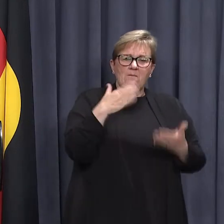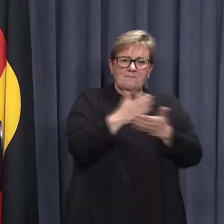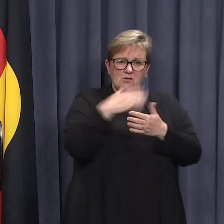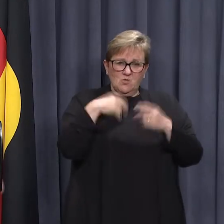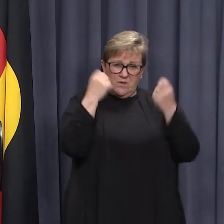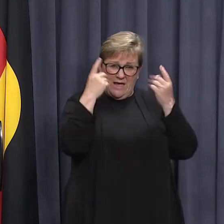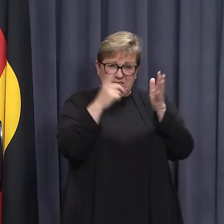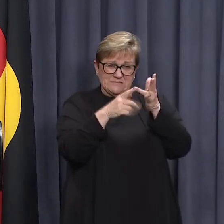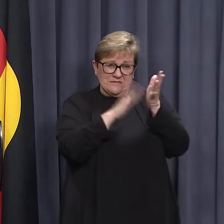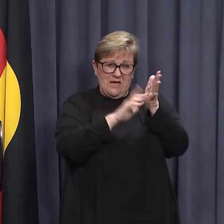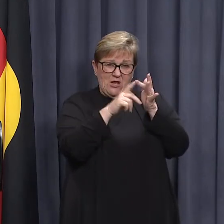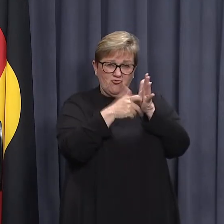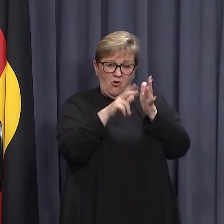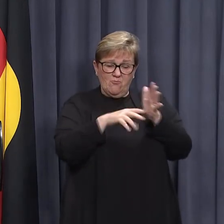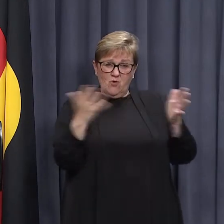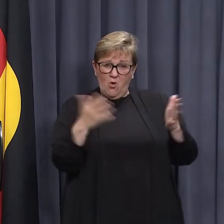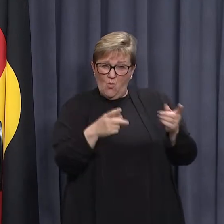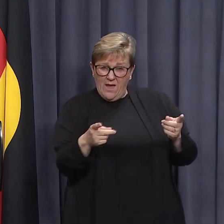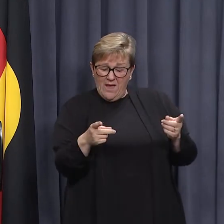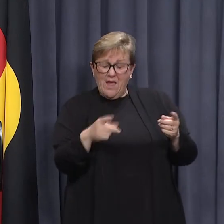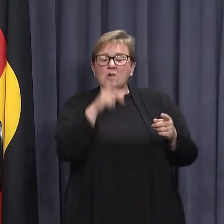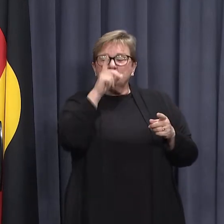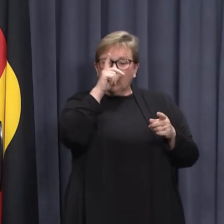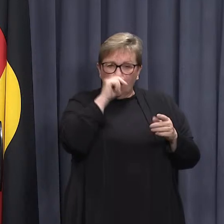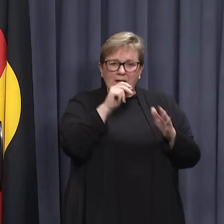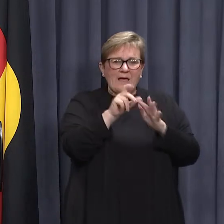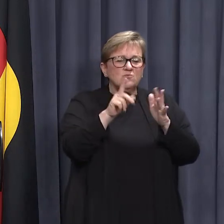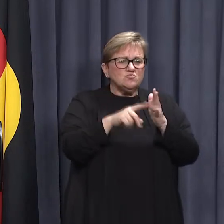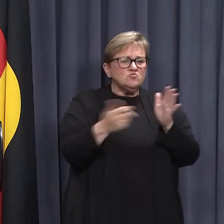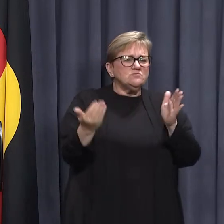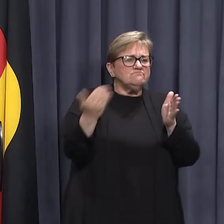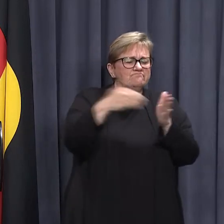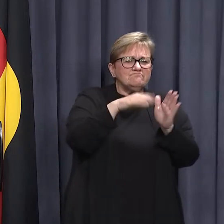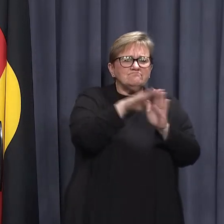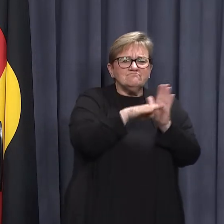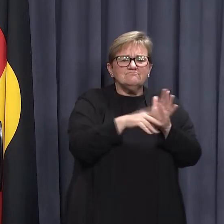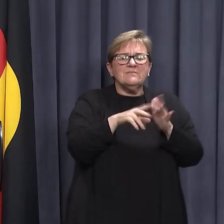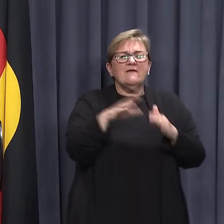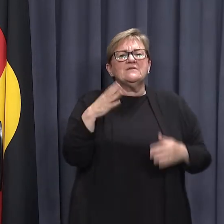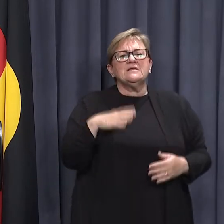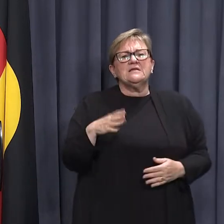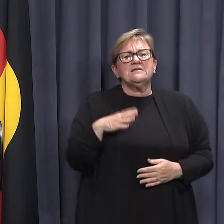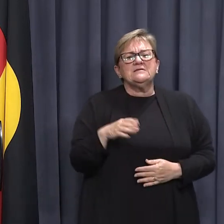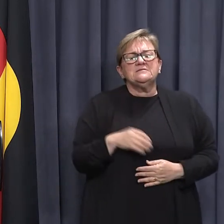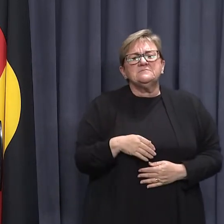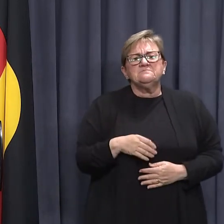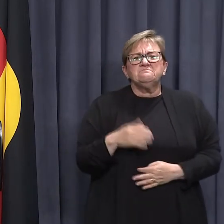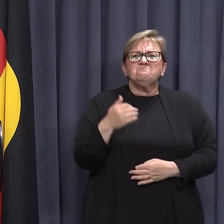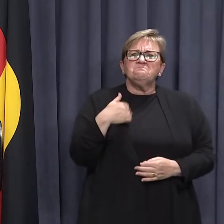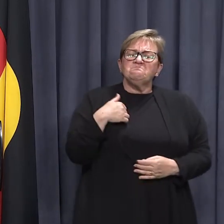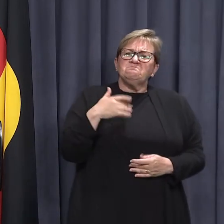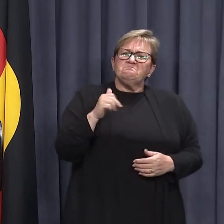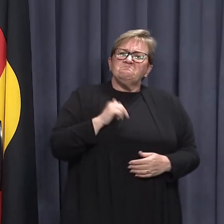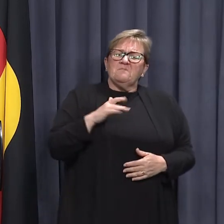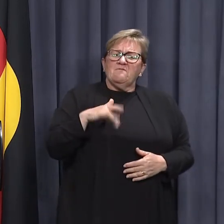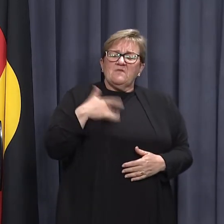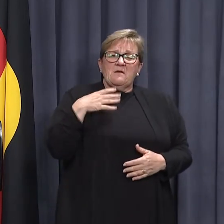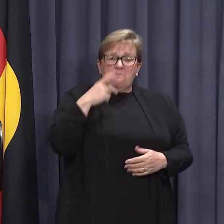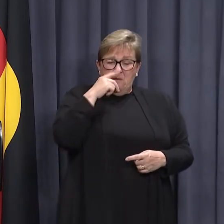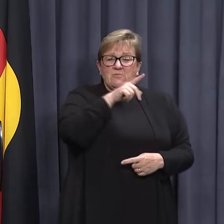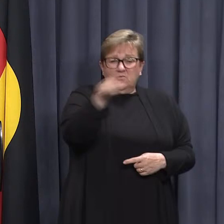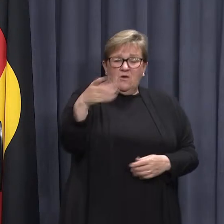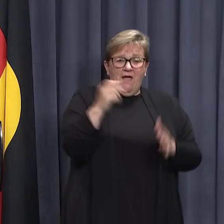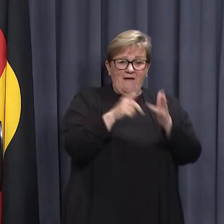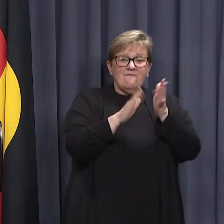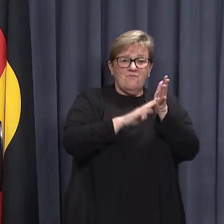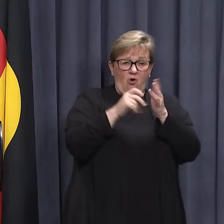where Omicron is so we can take further action as we need to. We expect there are more cases in the